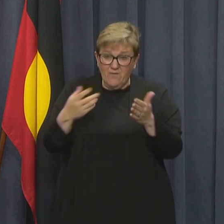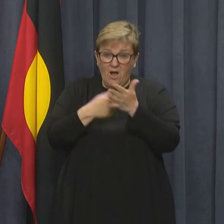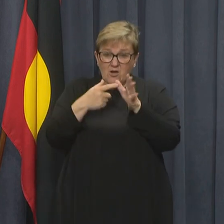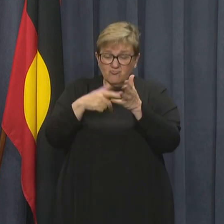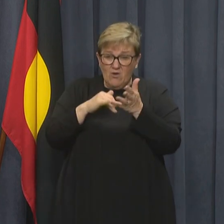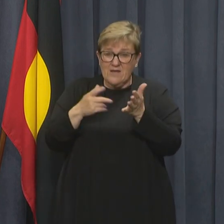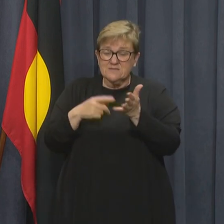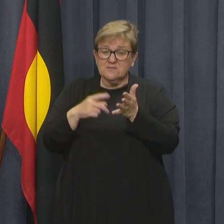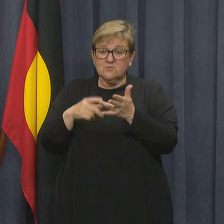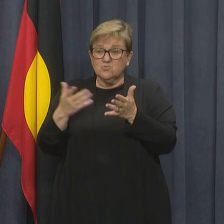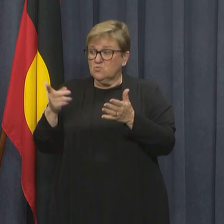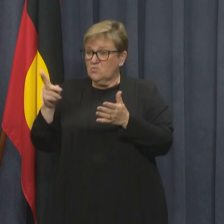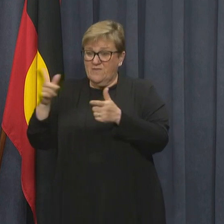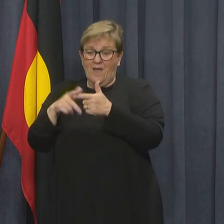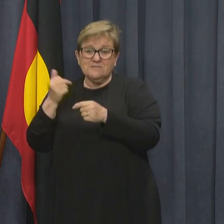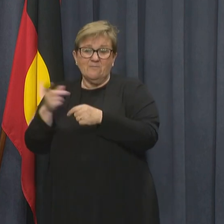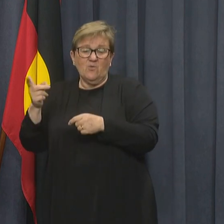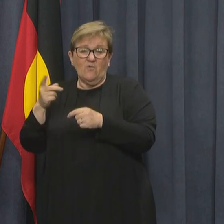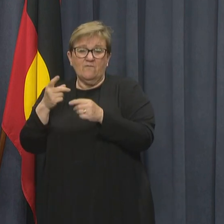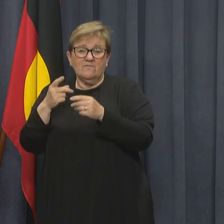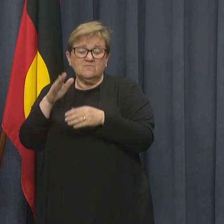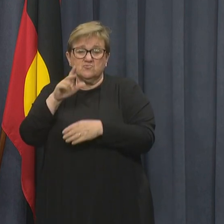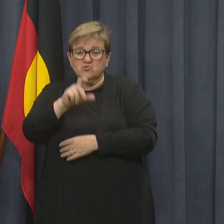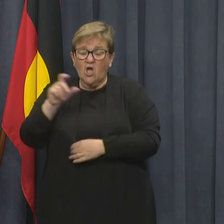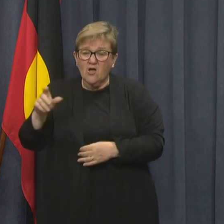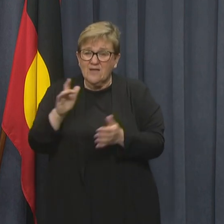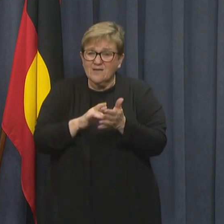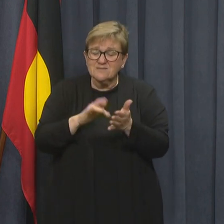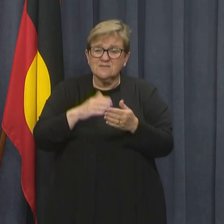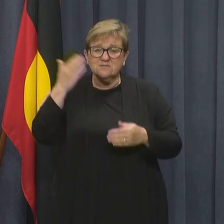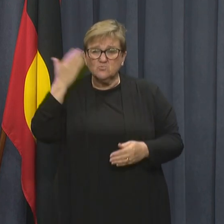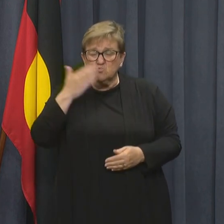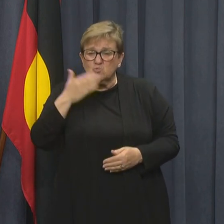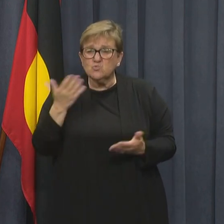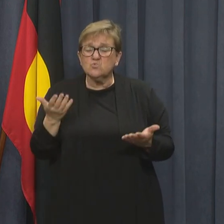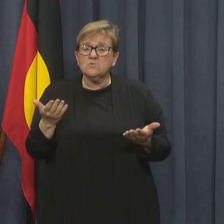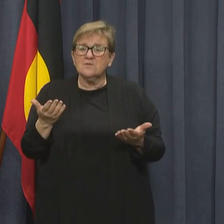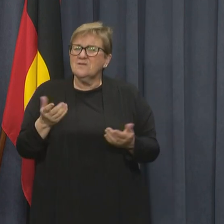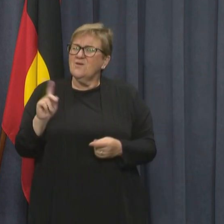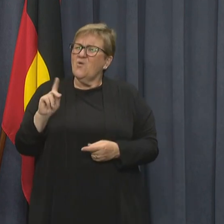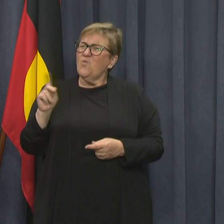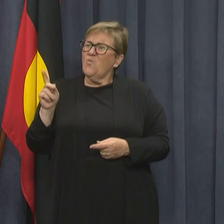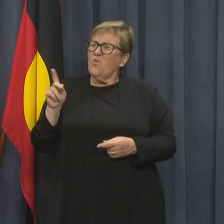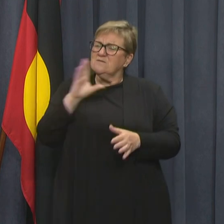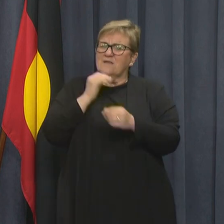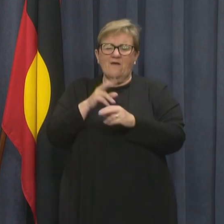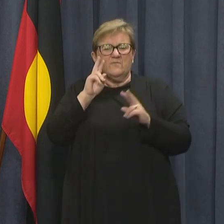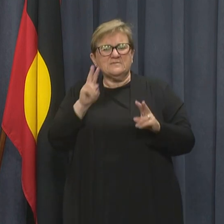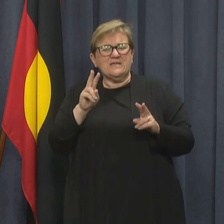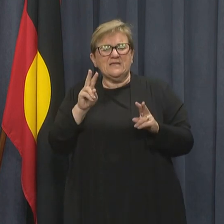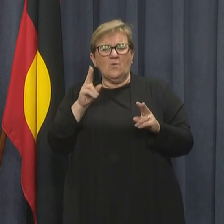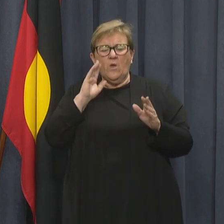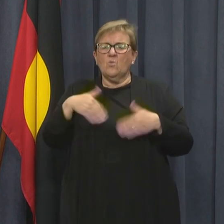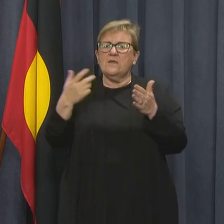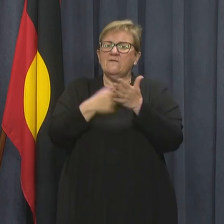to, Rihanna's example, things like childcare centres, schools? What sort of role does the government see in the provision